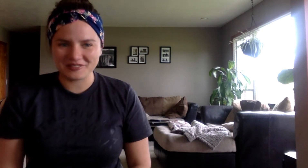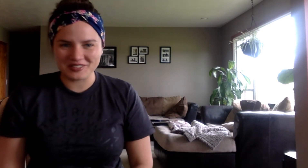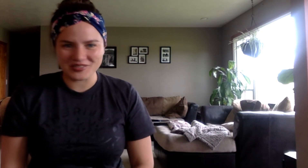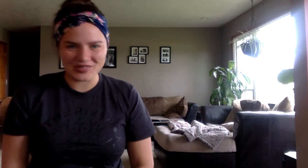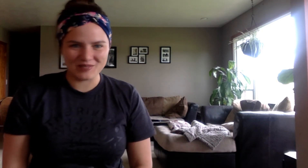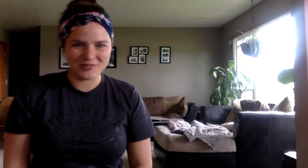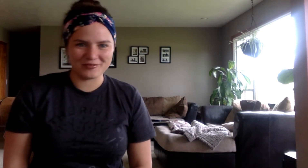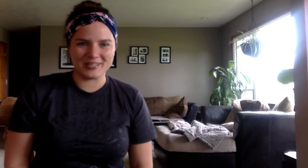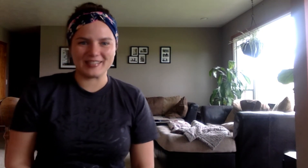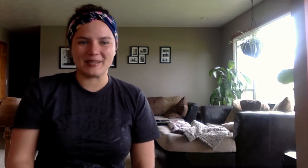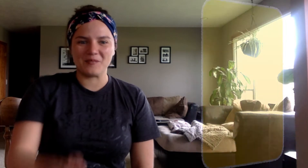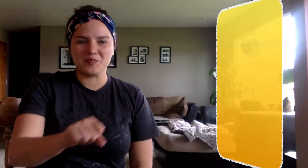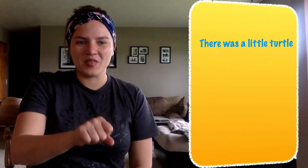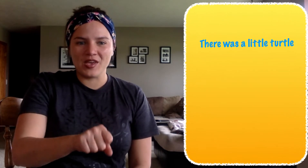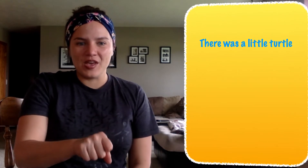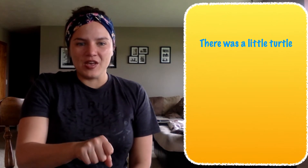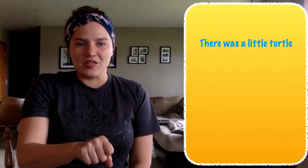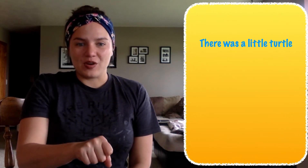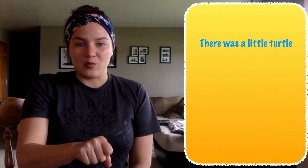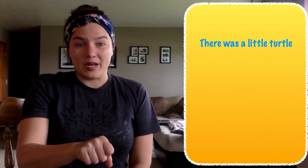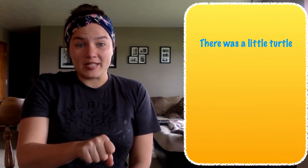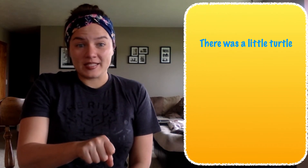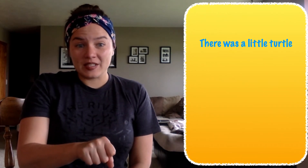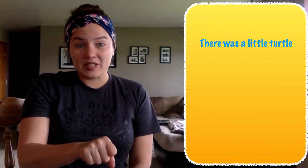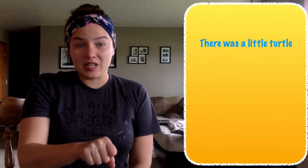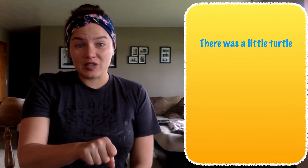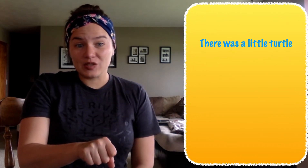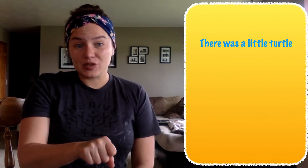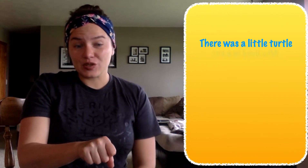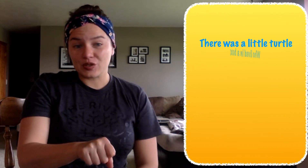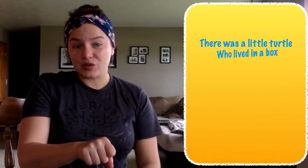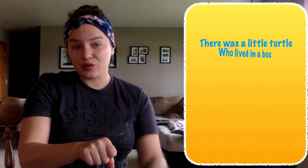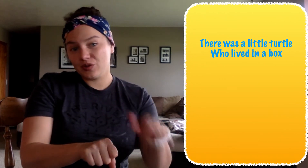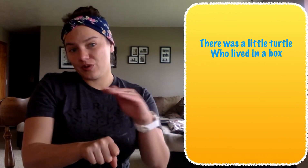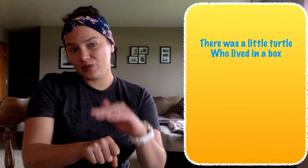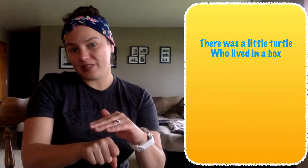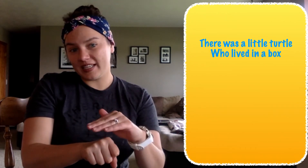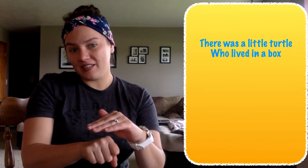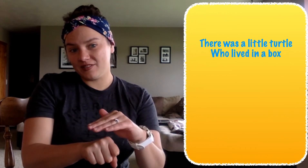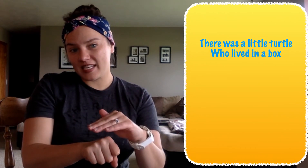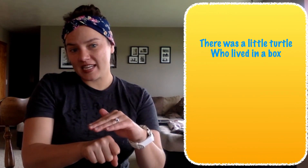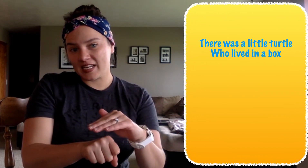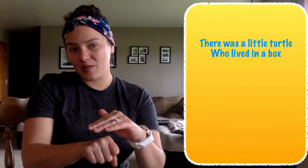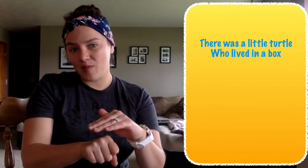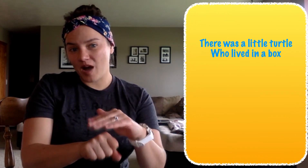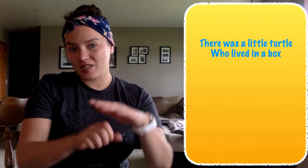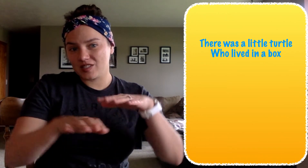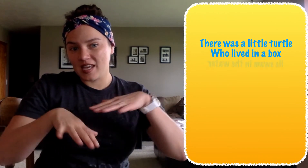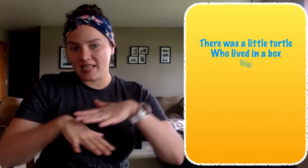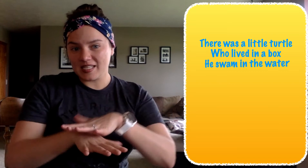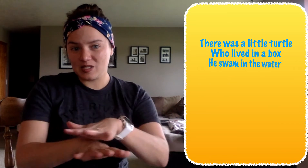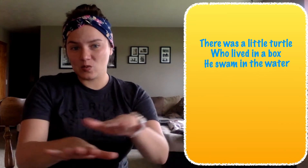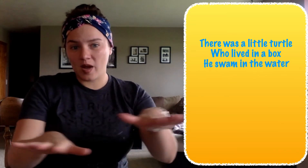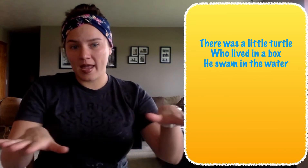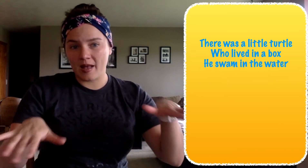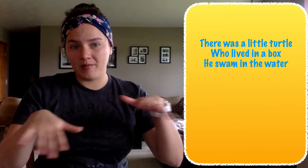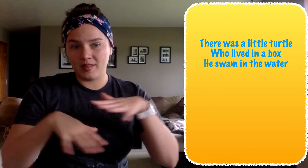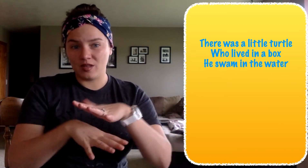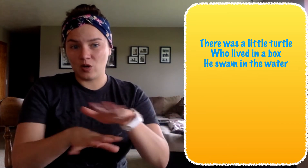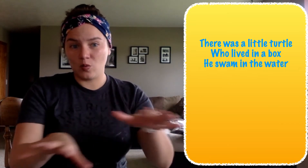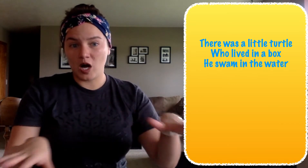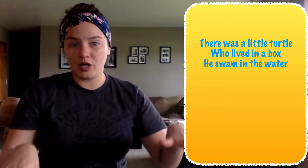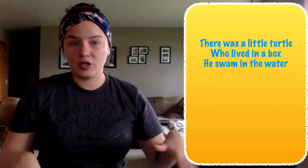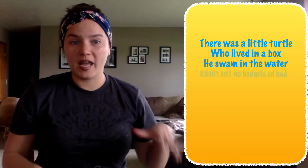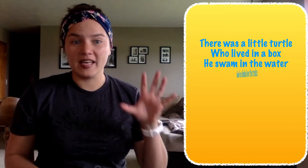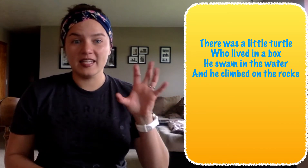Everyone doing the movements. There was a little turtle who lived in a box. He swam